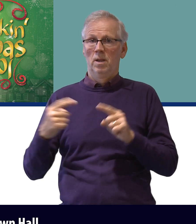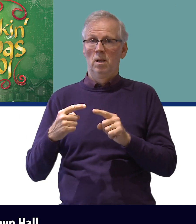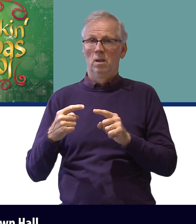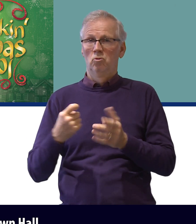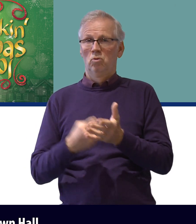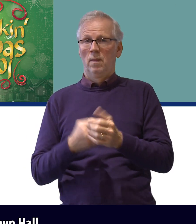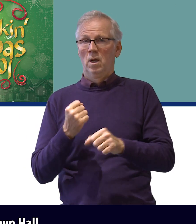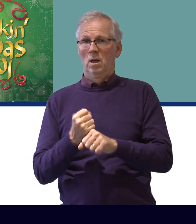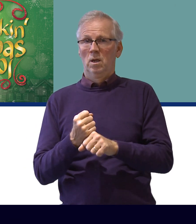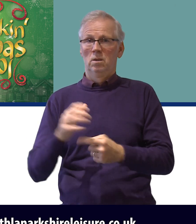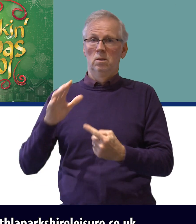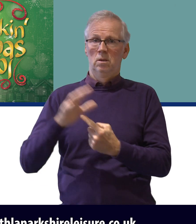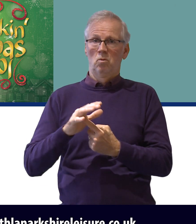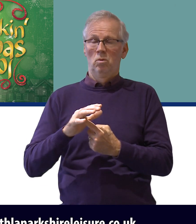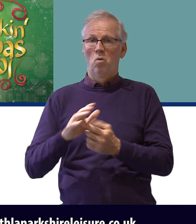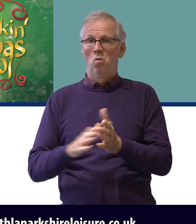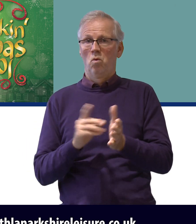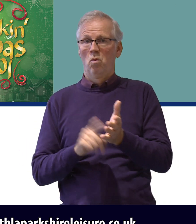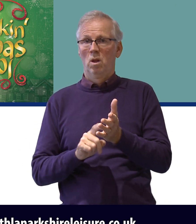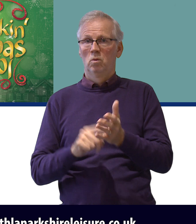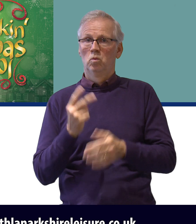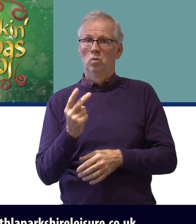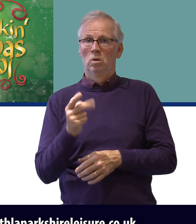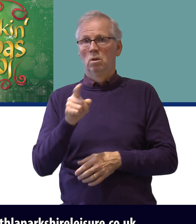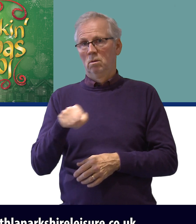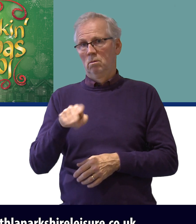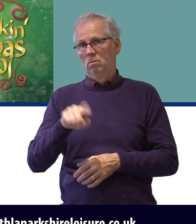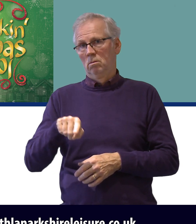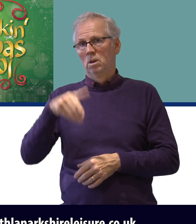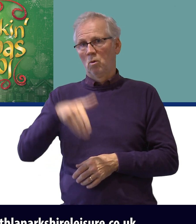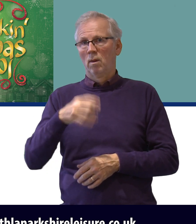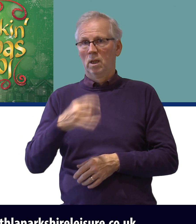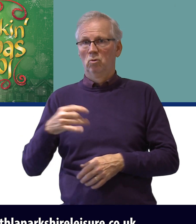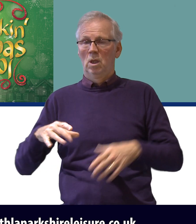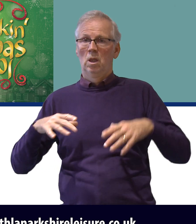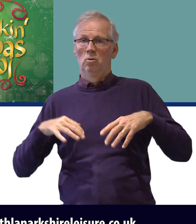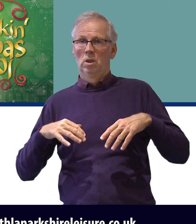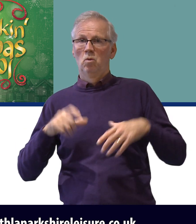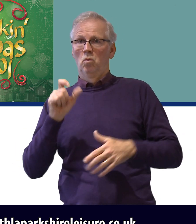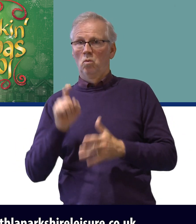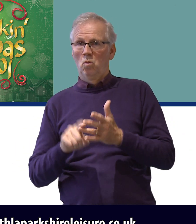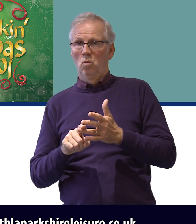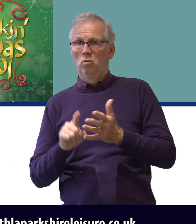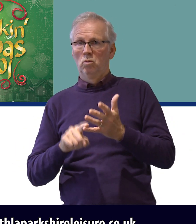Phone rutherglandtownhall2 at SouthLanarkshireLedger.co.uk